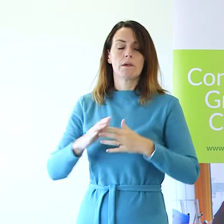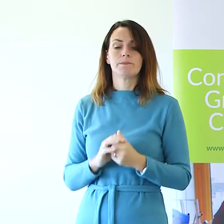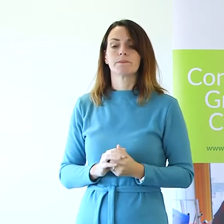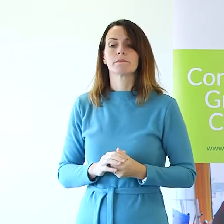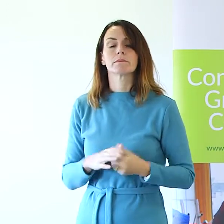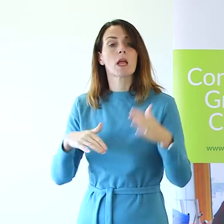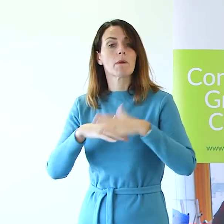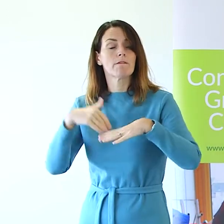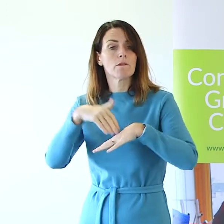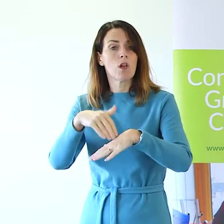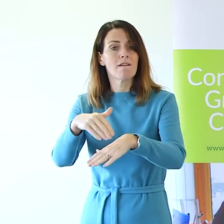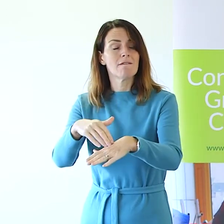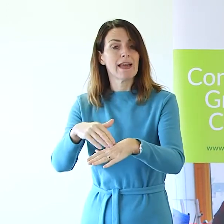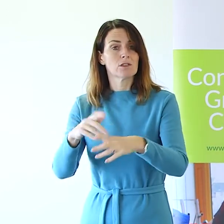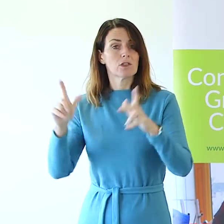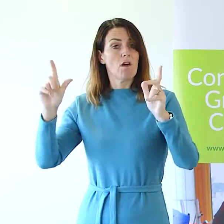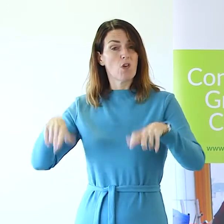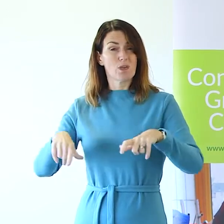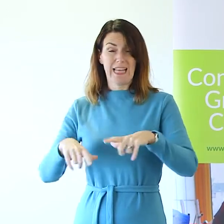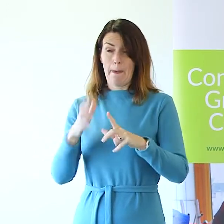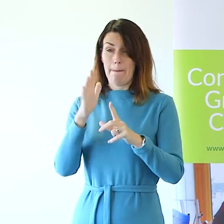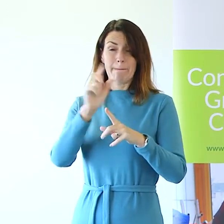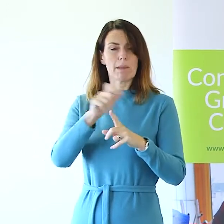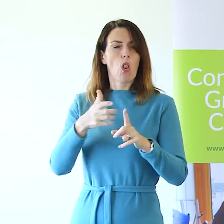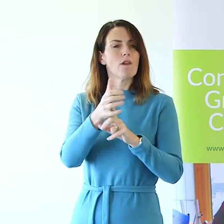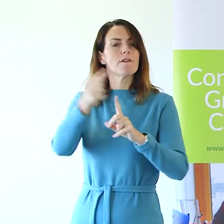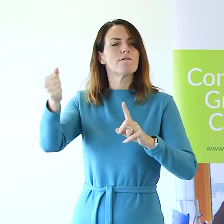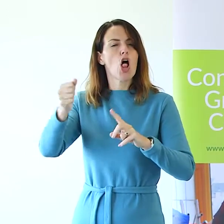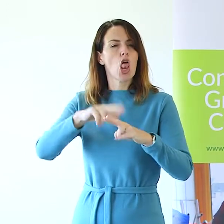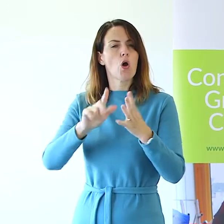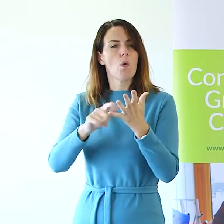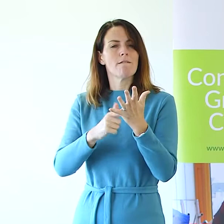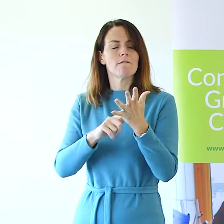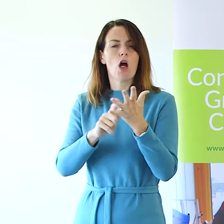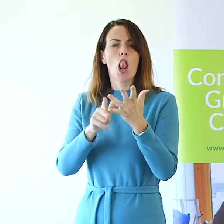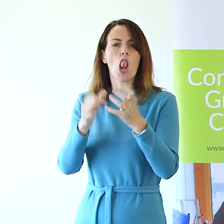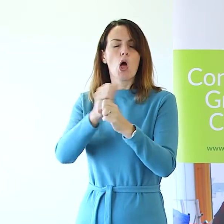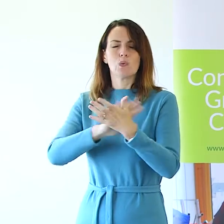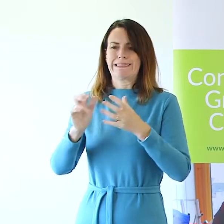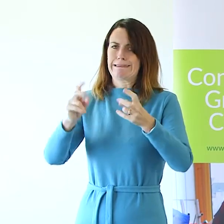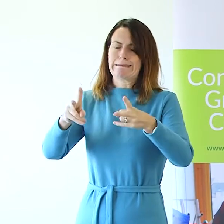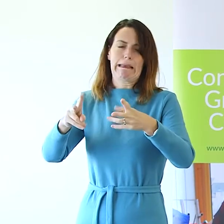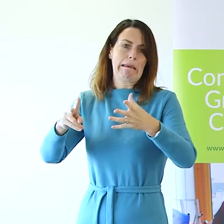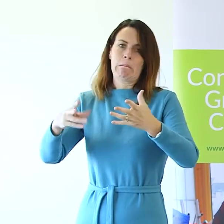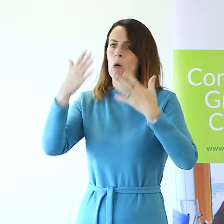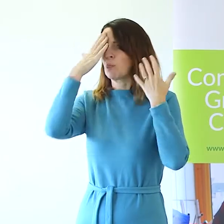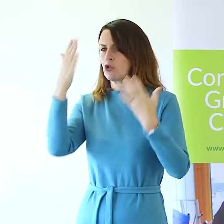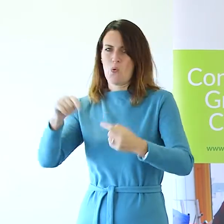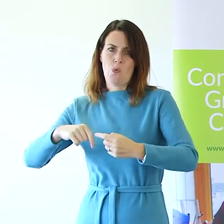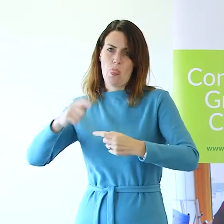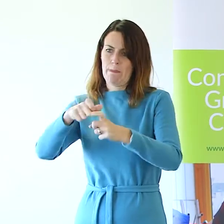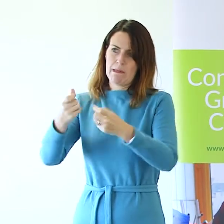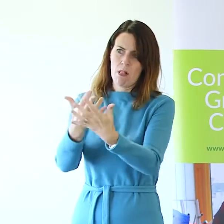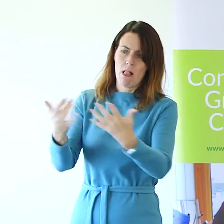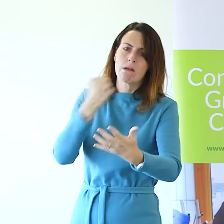lockdown for the 34,000 people on furlough in Milton Keynes will not become evident until the government scheme ends later this month.